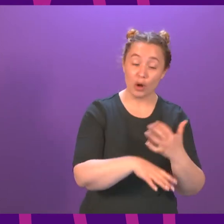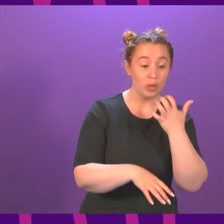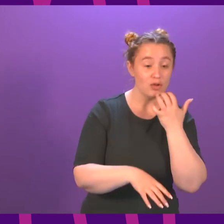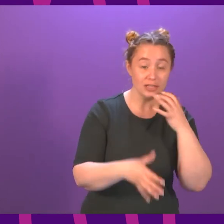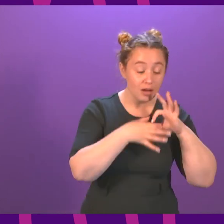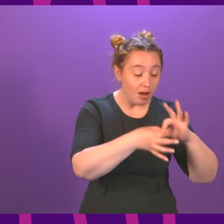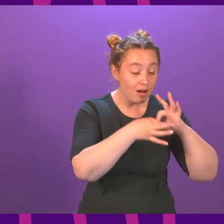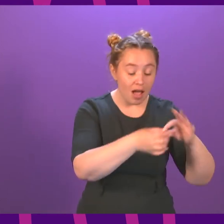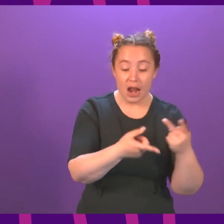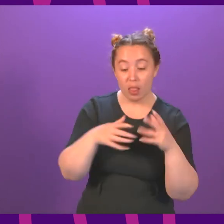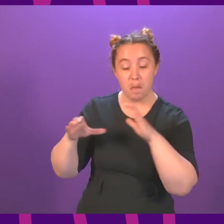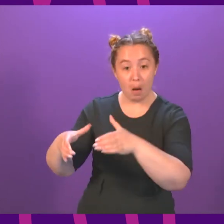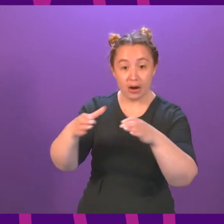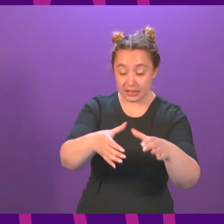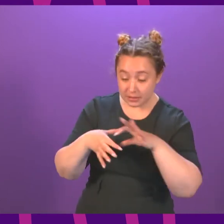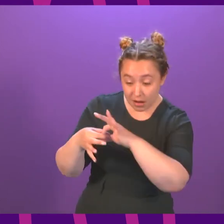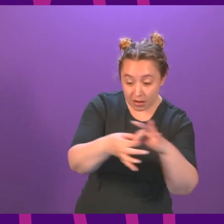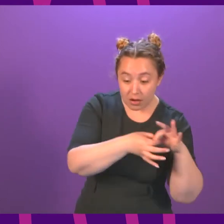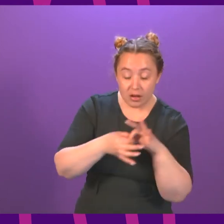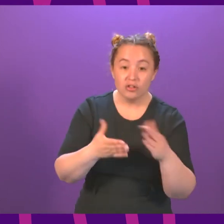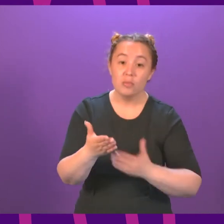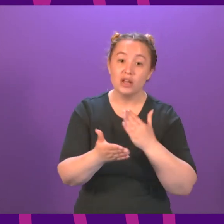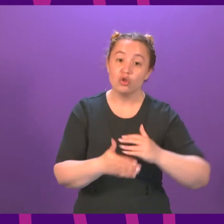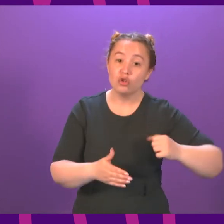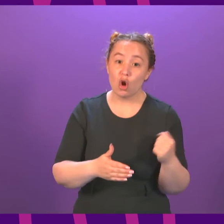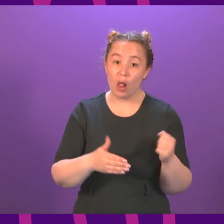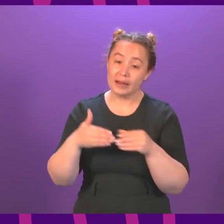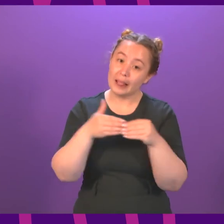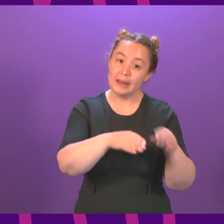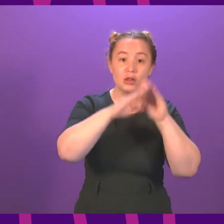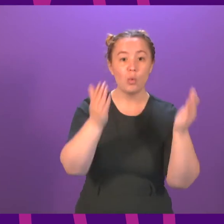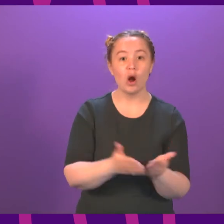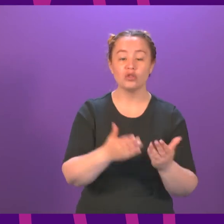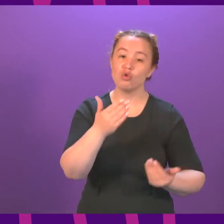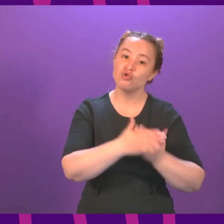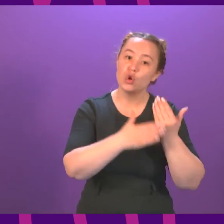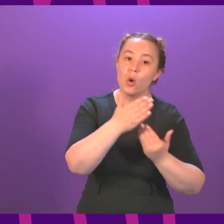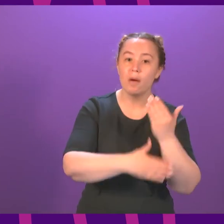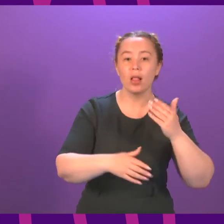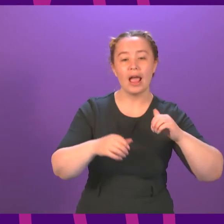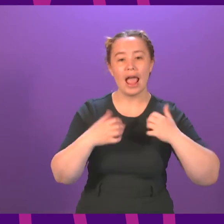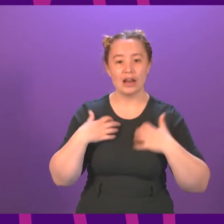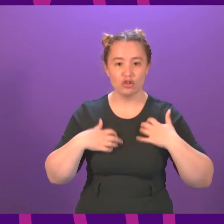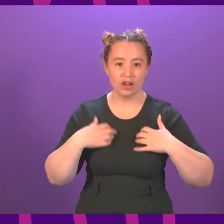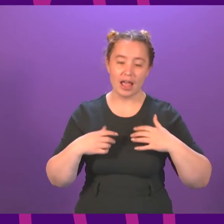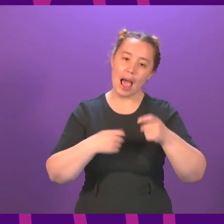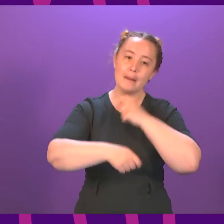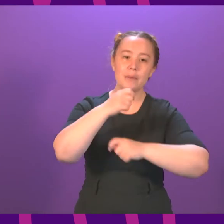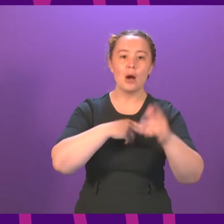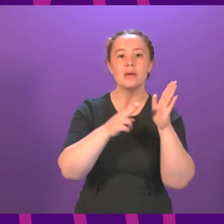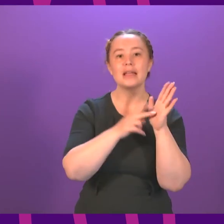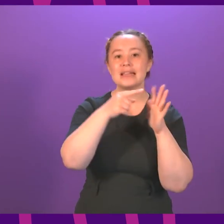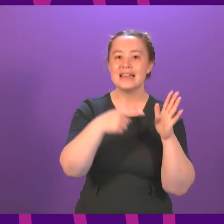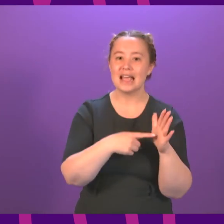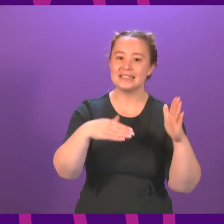to make sure that Scotland continues to lead the world in renewable energy, but also on that wider transition to net zero. Thank you. Question number